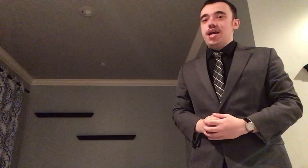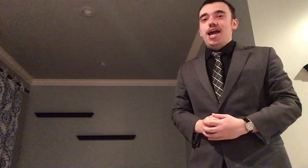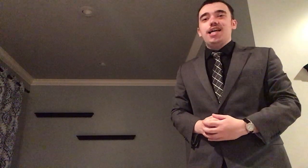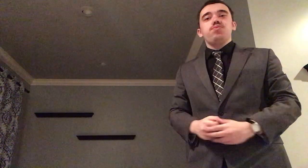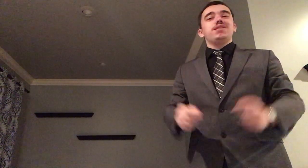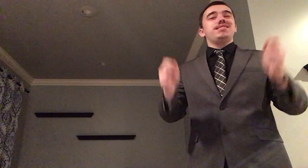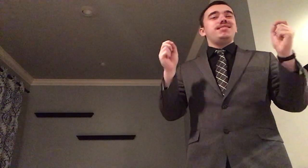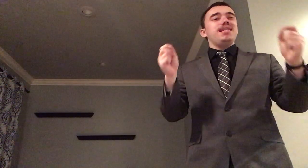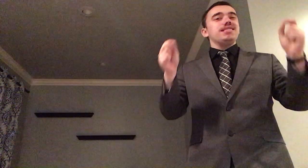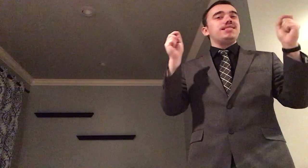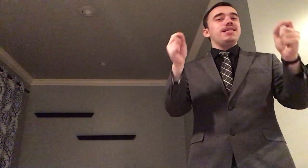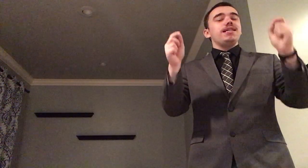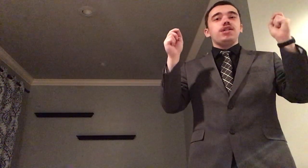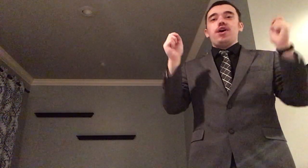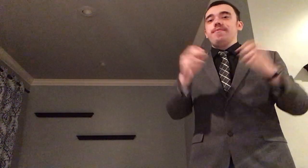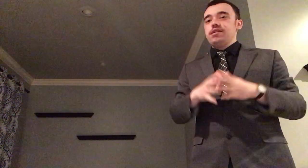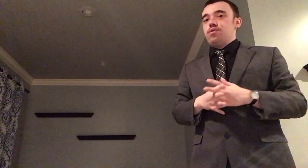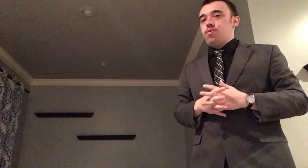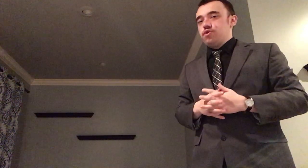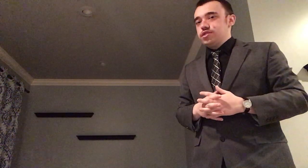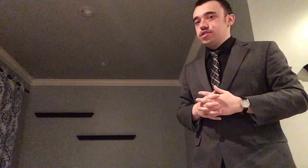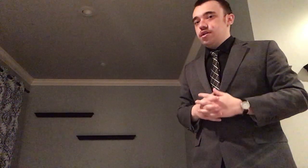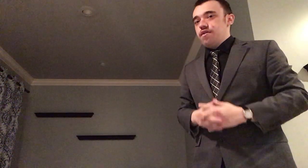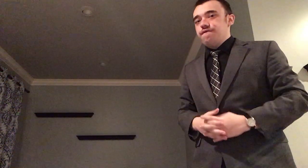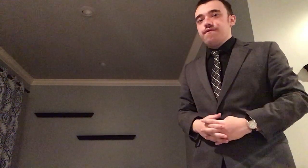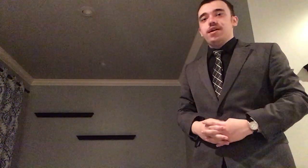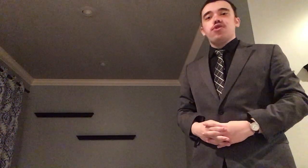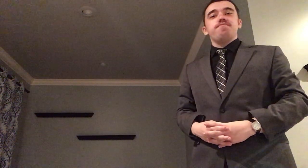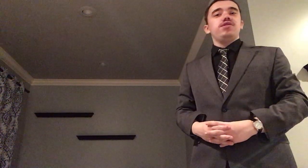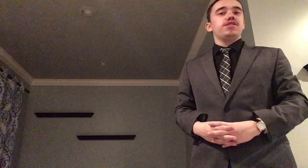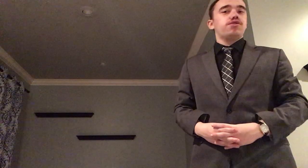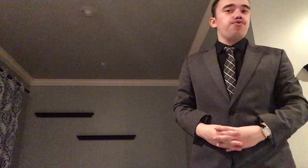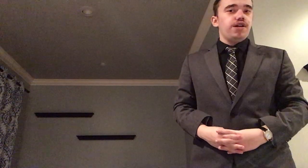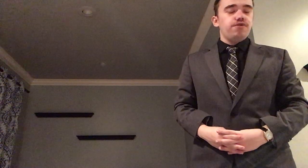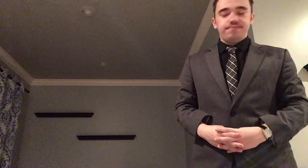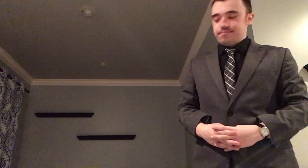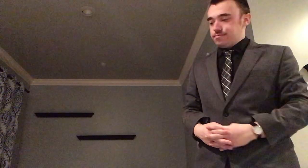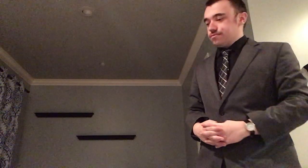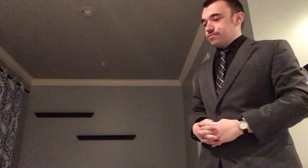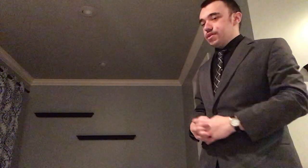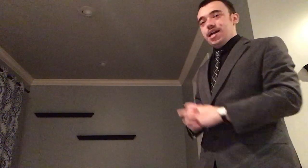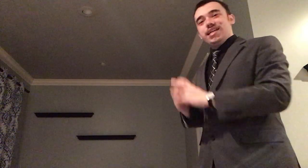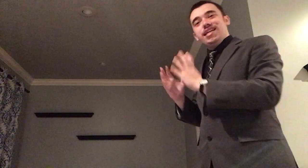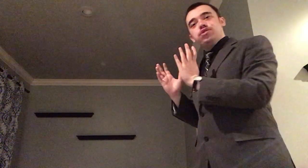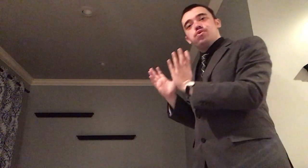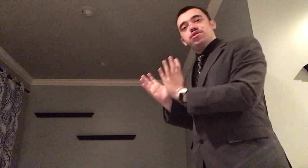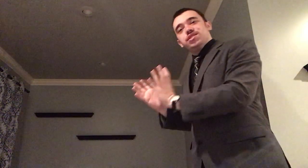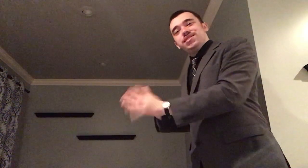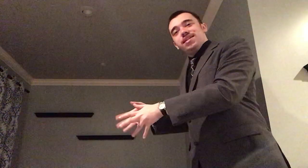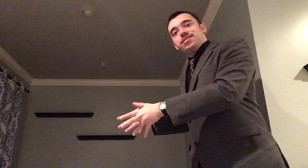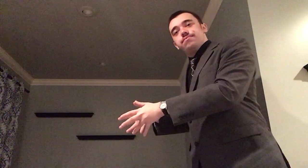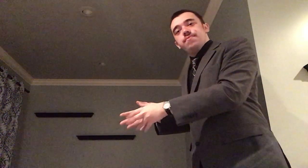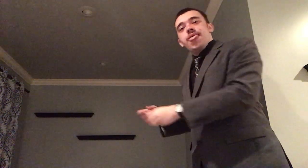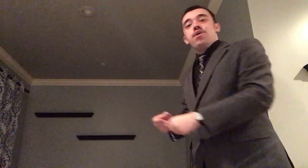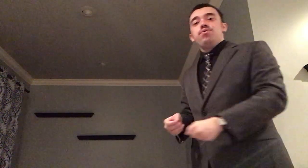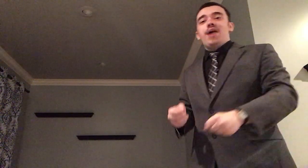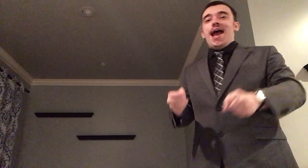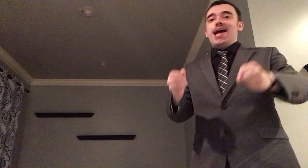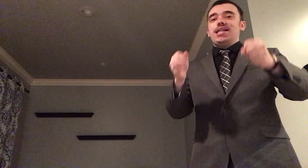has won 16 grammy awards in her music career and king george the sixth who had